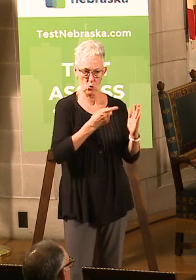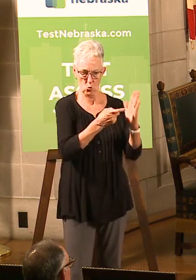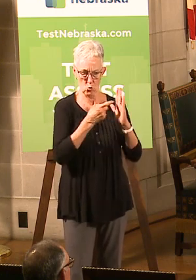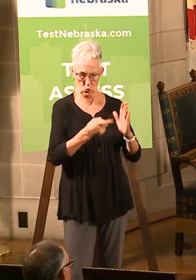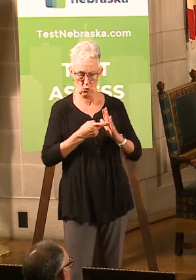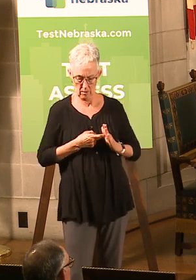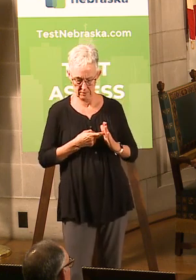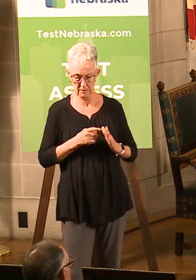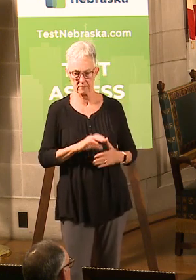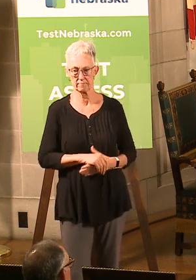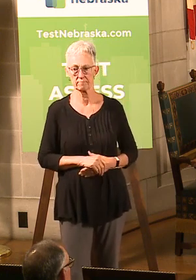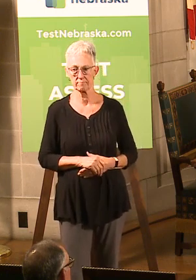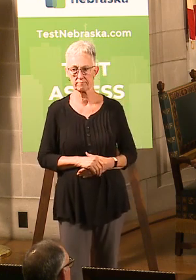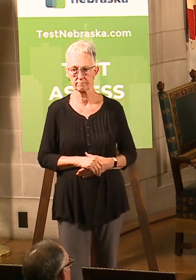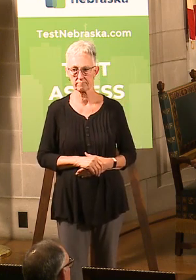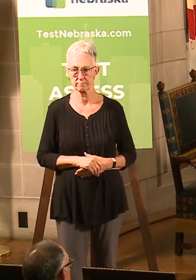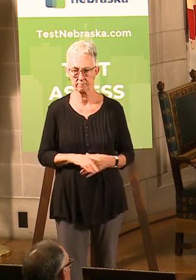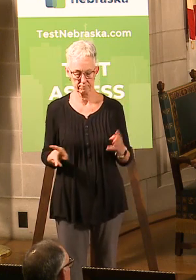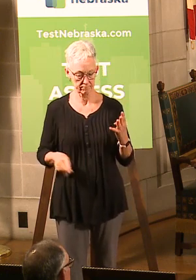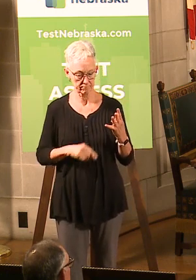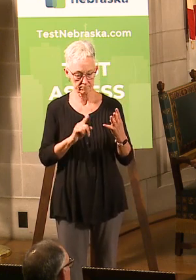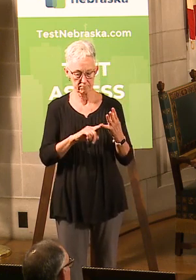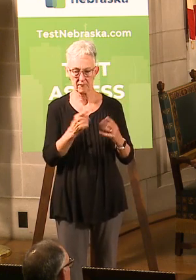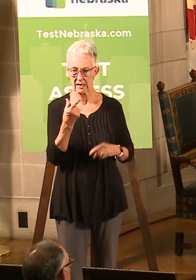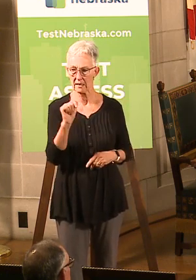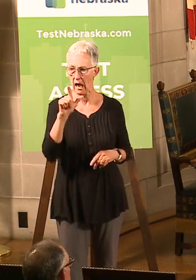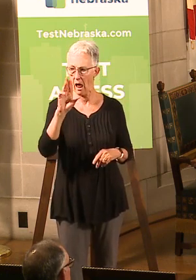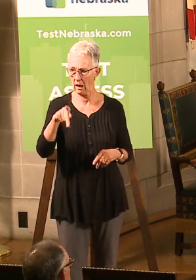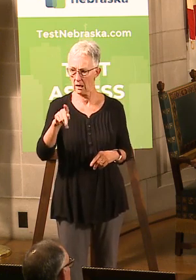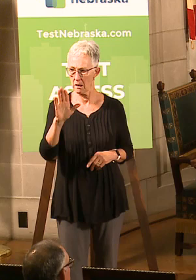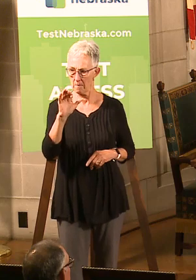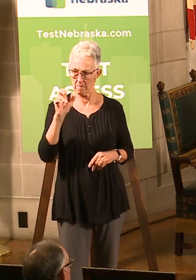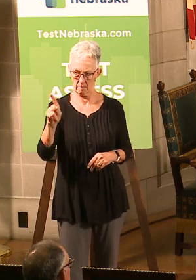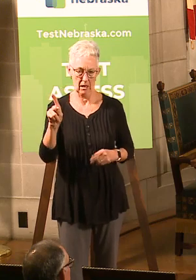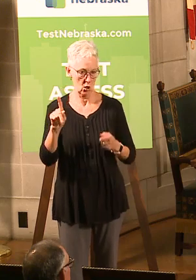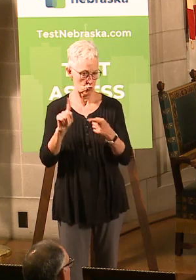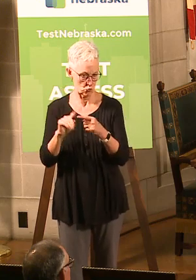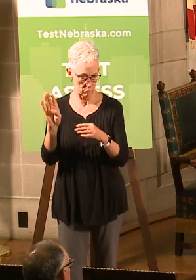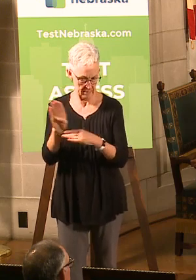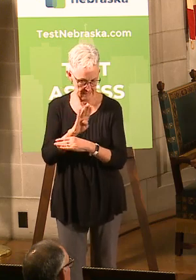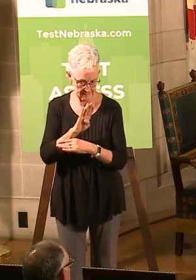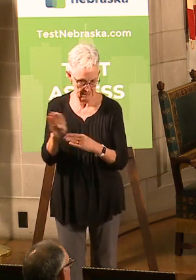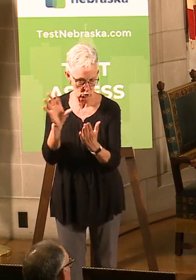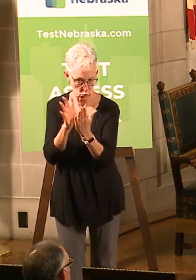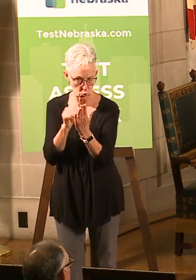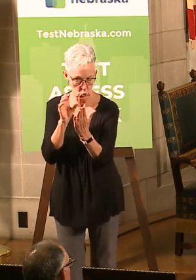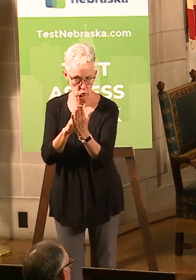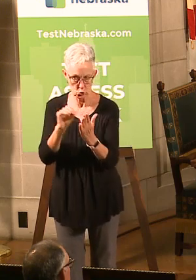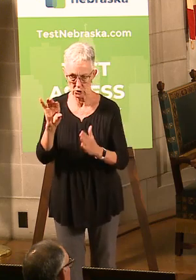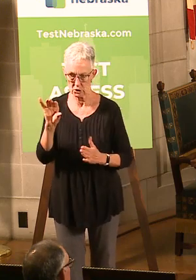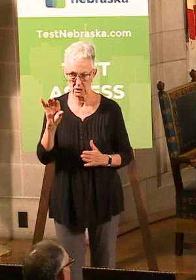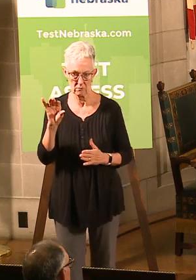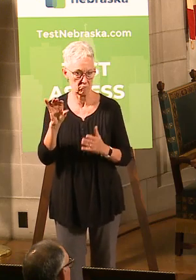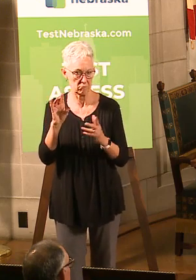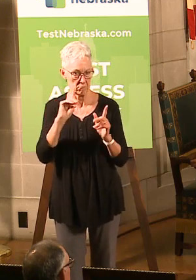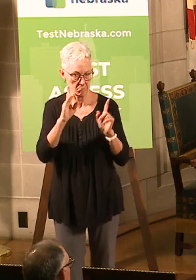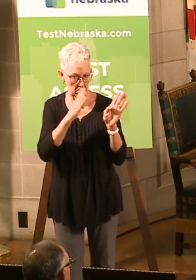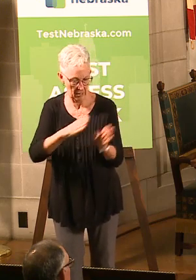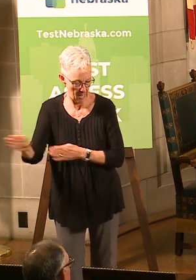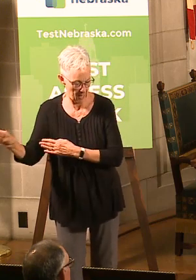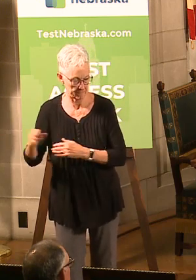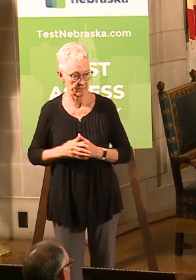I'll talk about the Gallup Back to Business learning journey. We will fund admission into a Gallup-led leadership training course